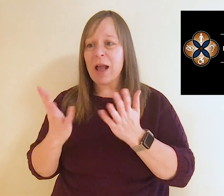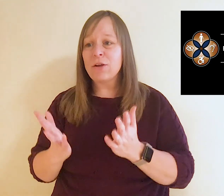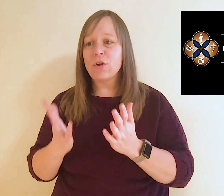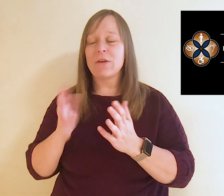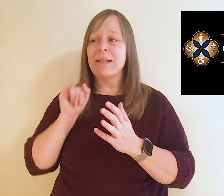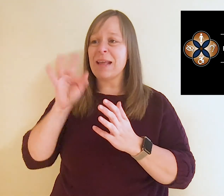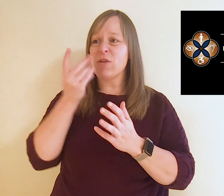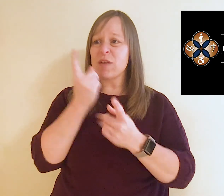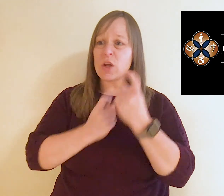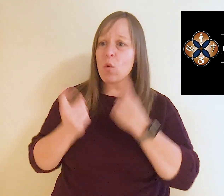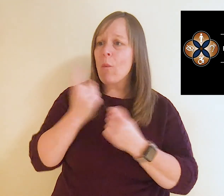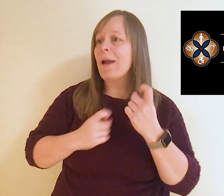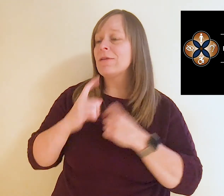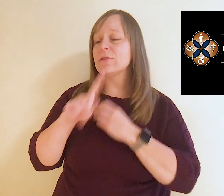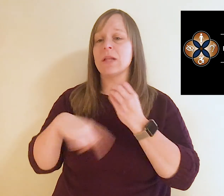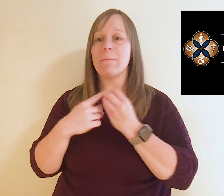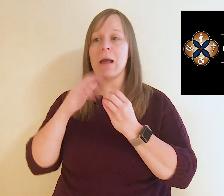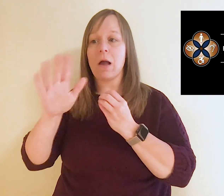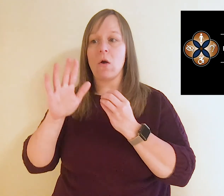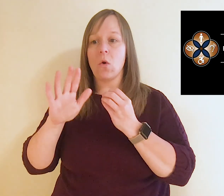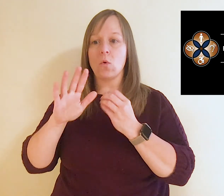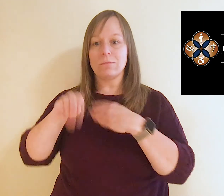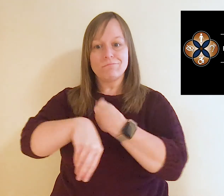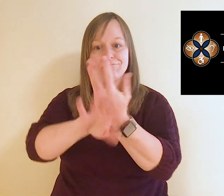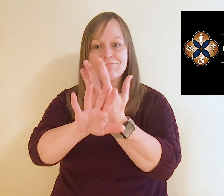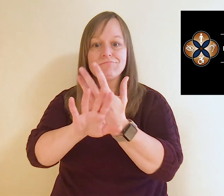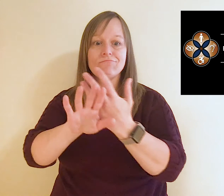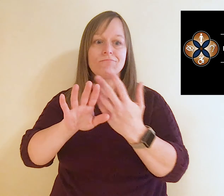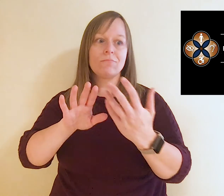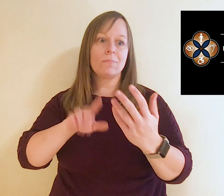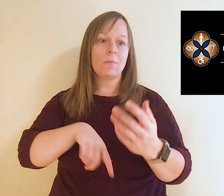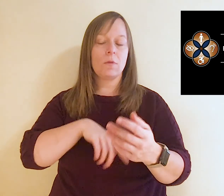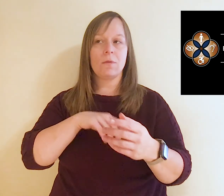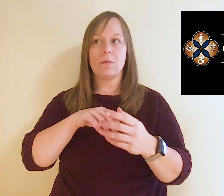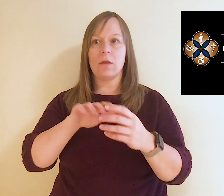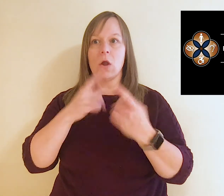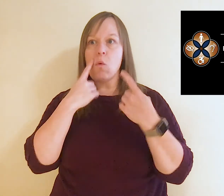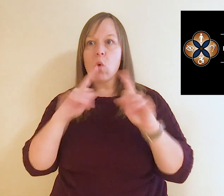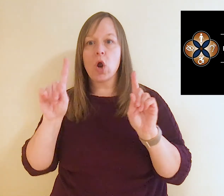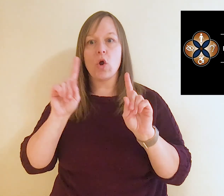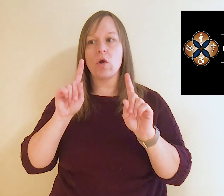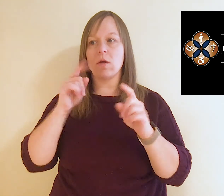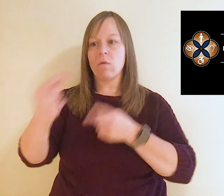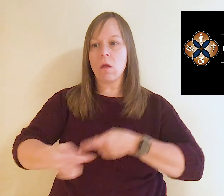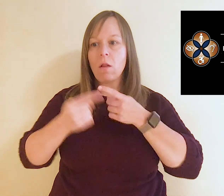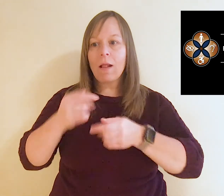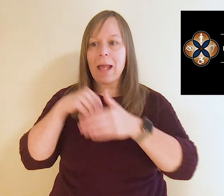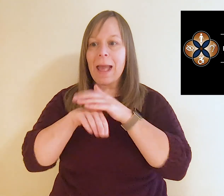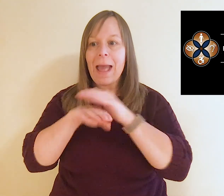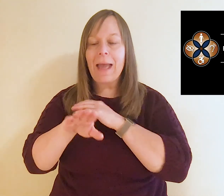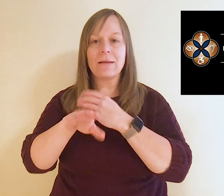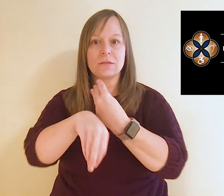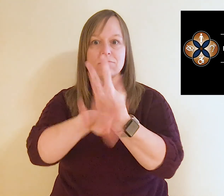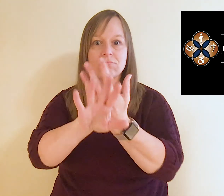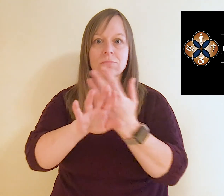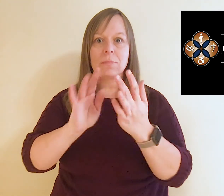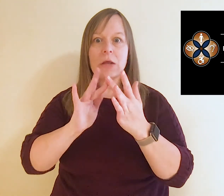providers if you have any questions about how telehealth is delivered. If you're having trouble accessing telehealth,